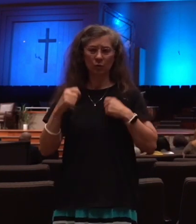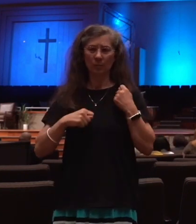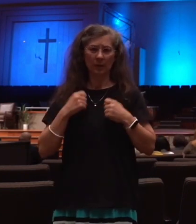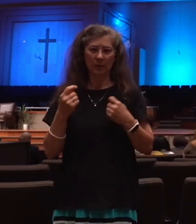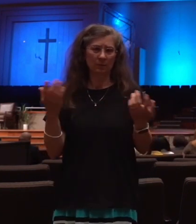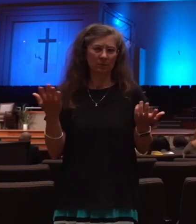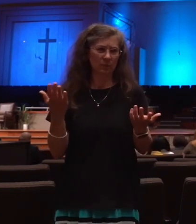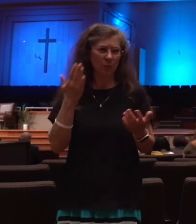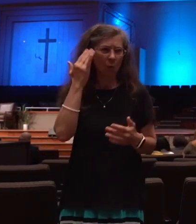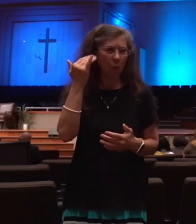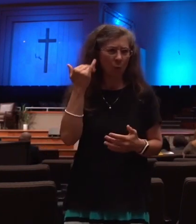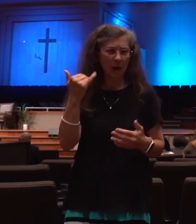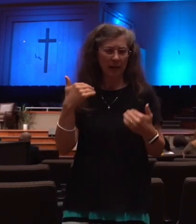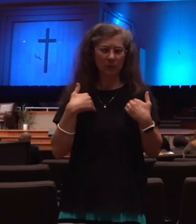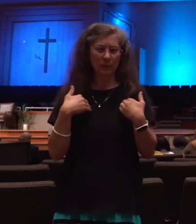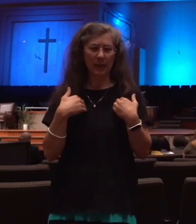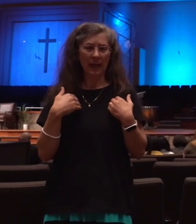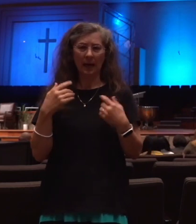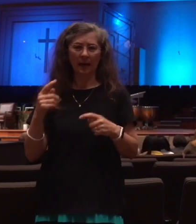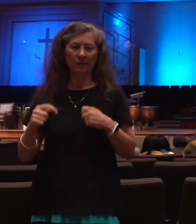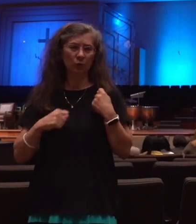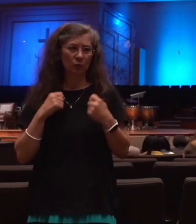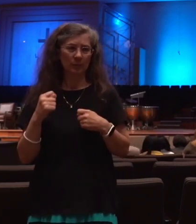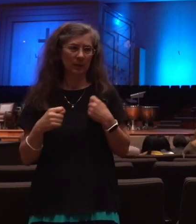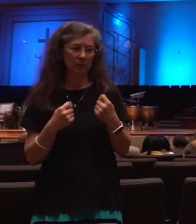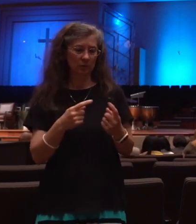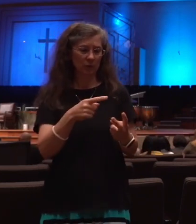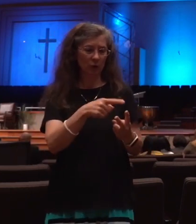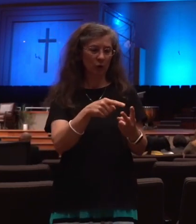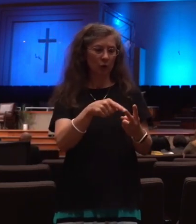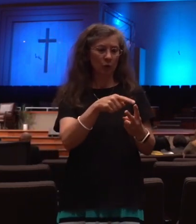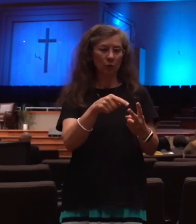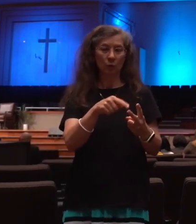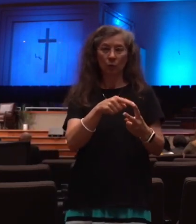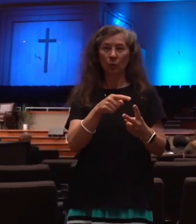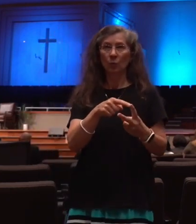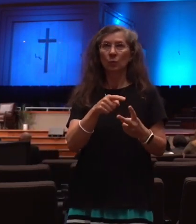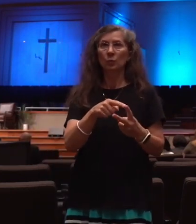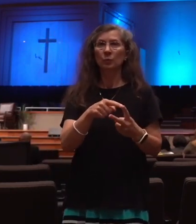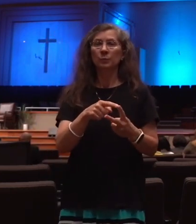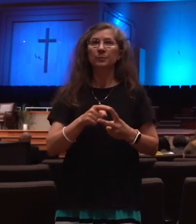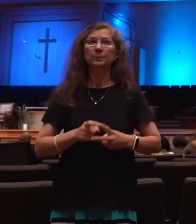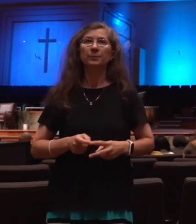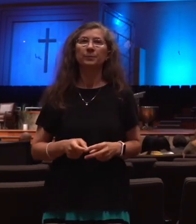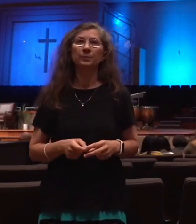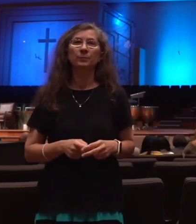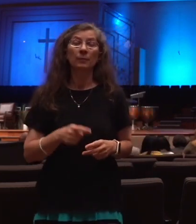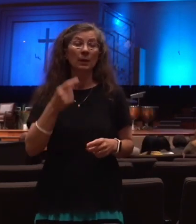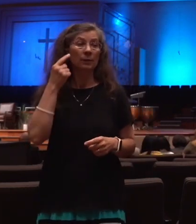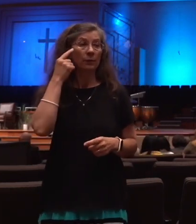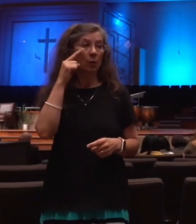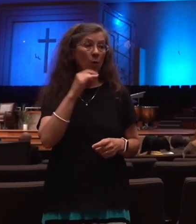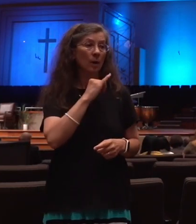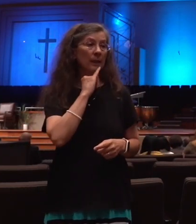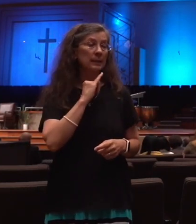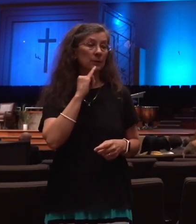There's two purposes, basically. The first purpose relates to Israel. And it involves